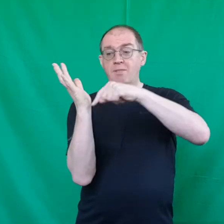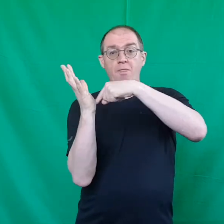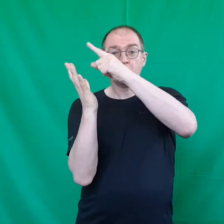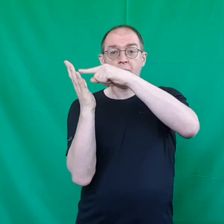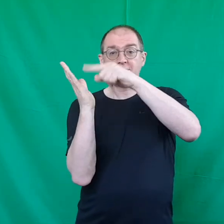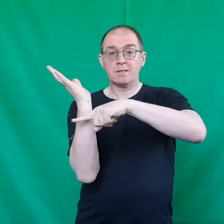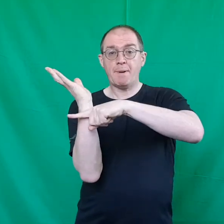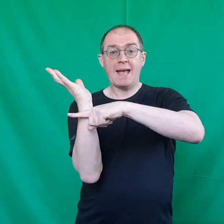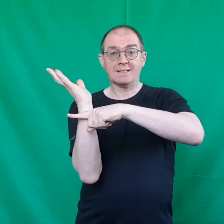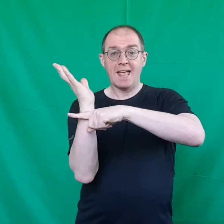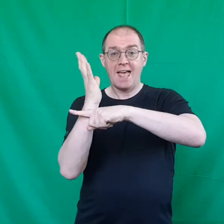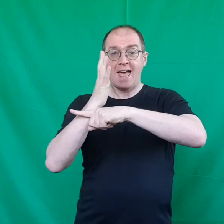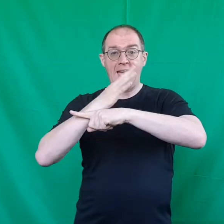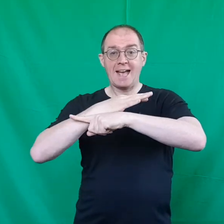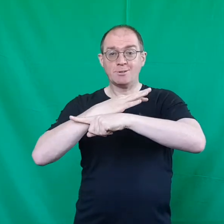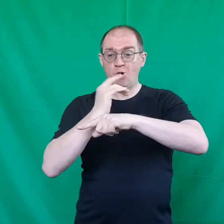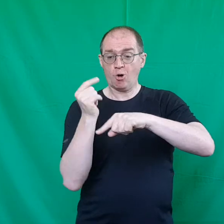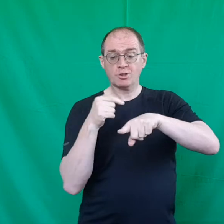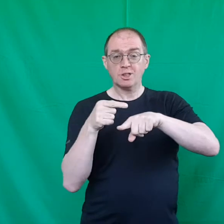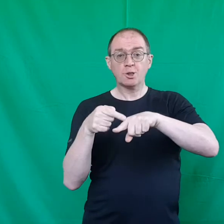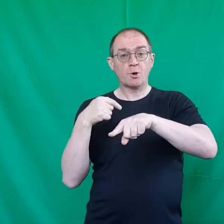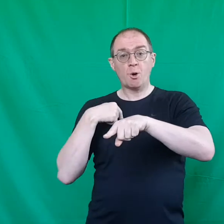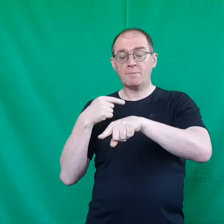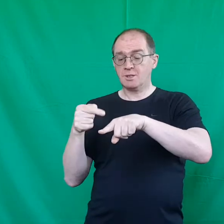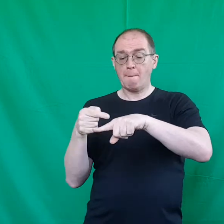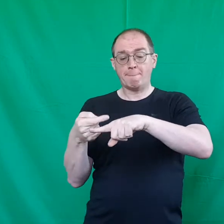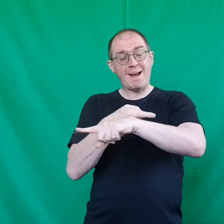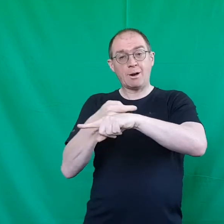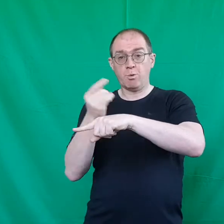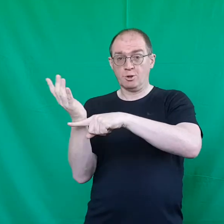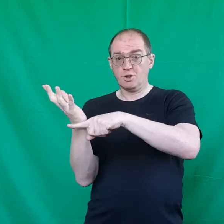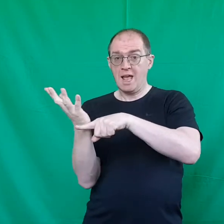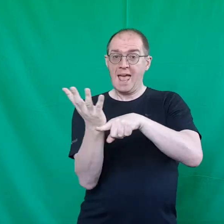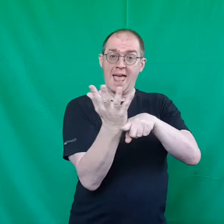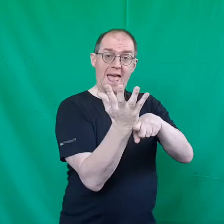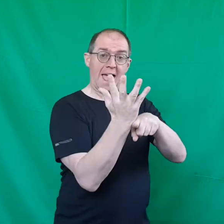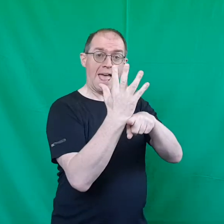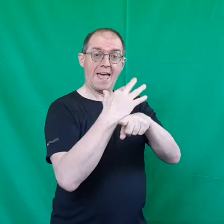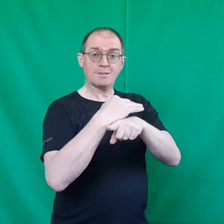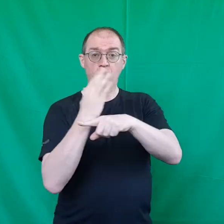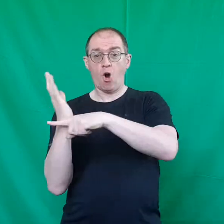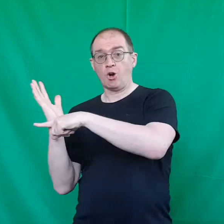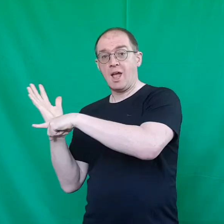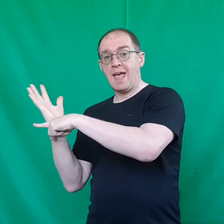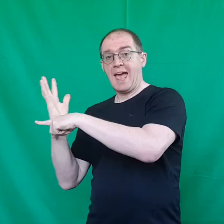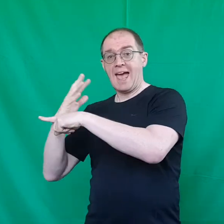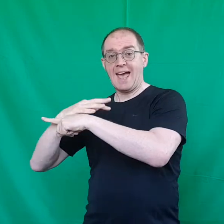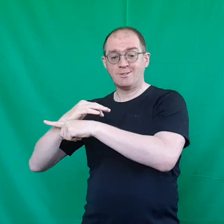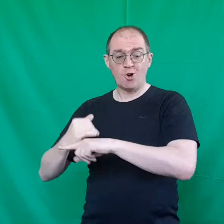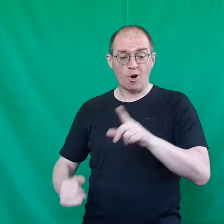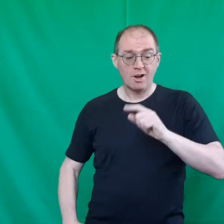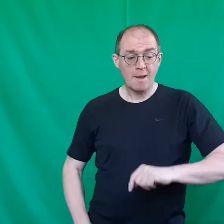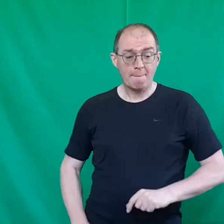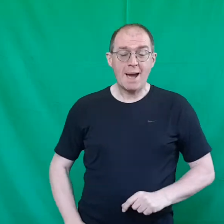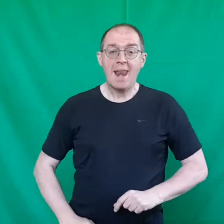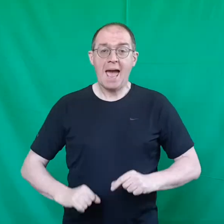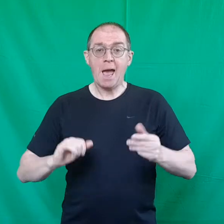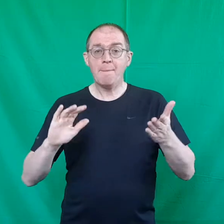those are the spank hedgehog who comes backwards hedgehog hedgehog but I'm